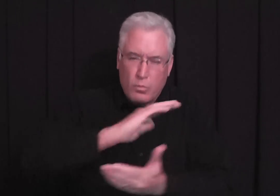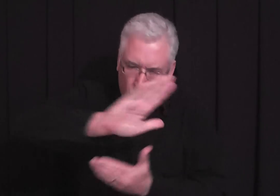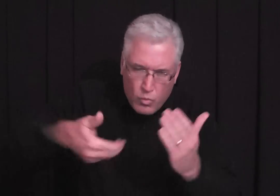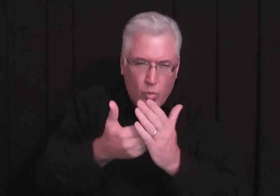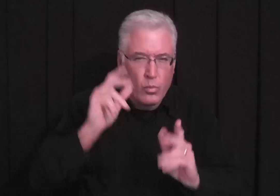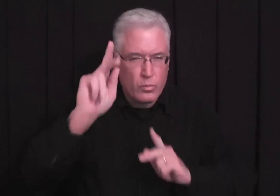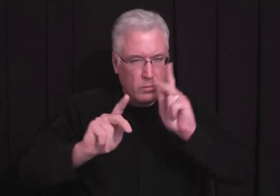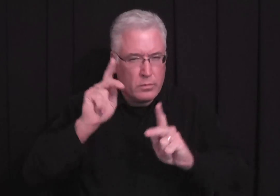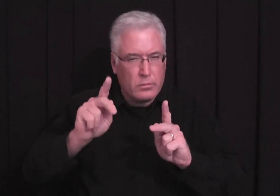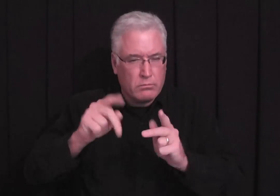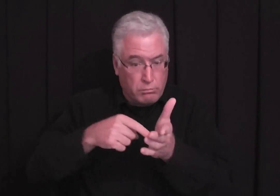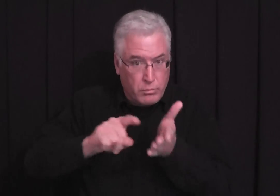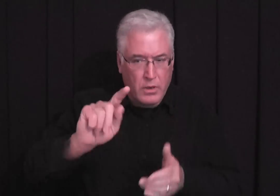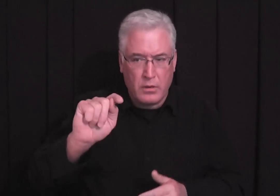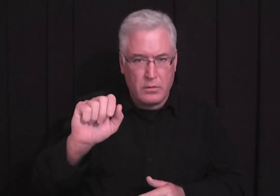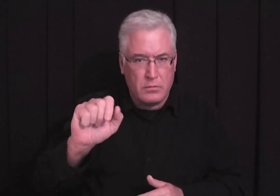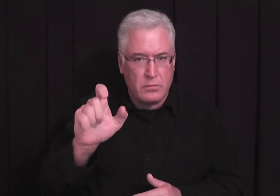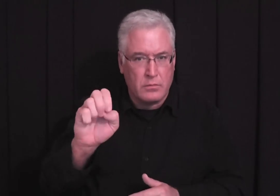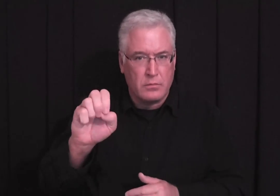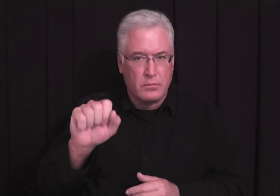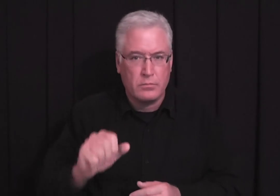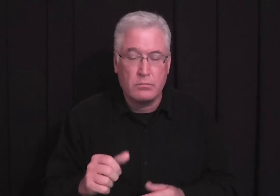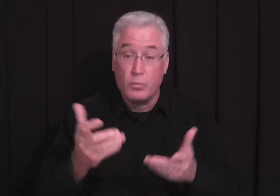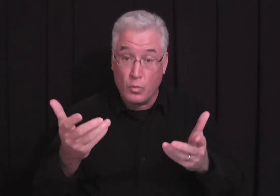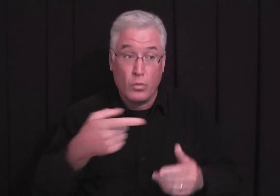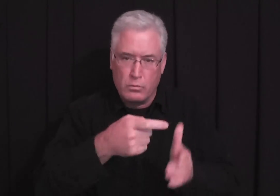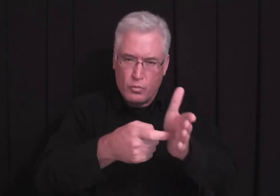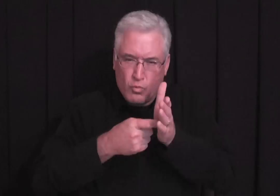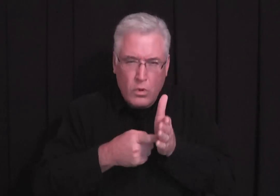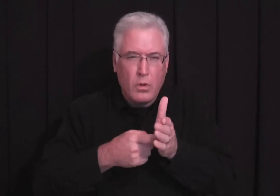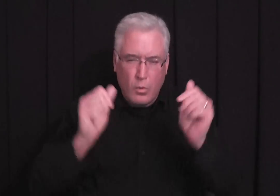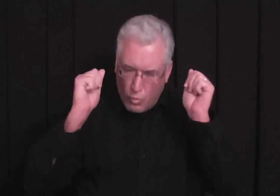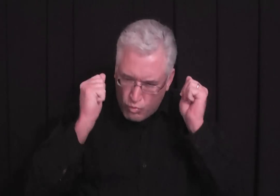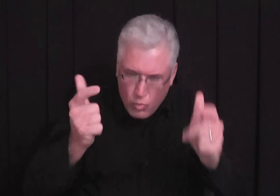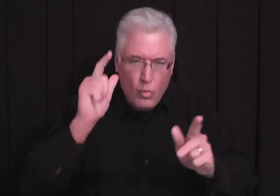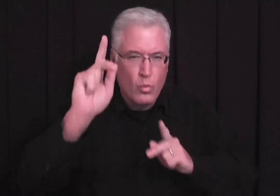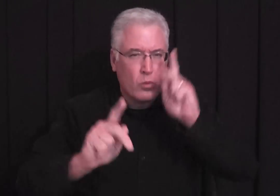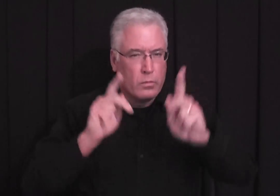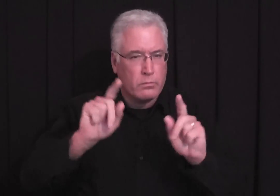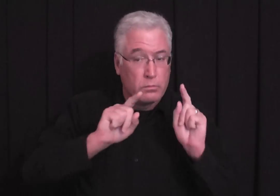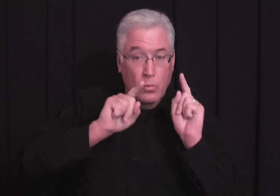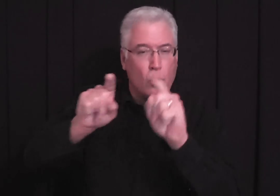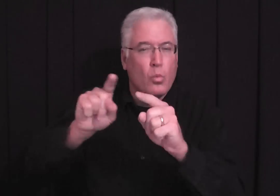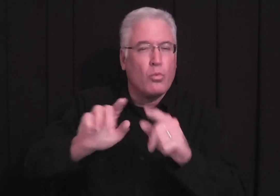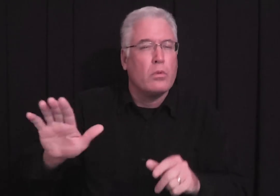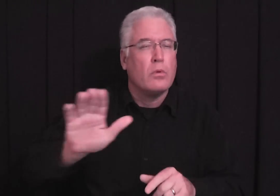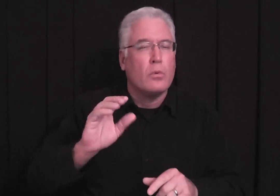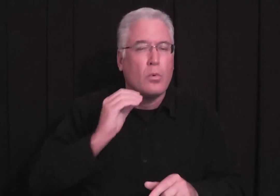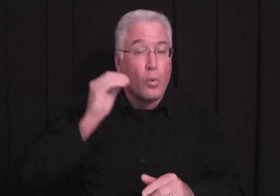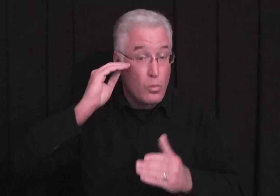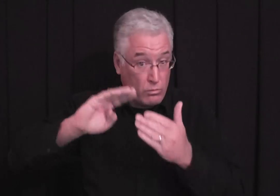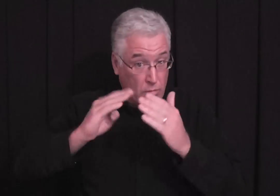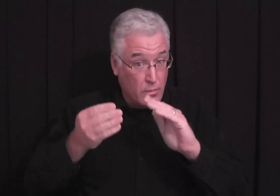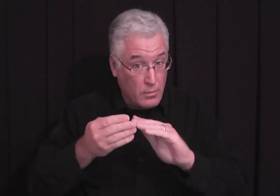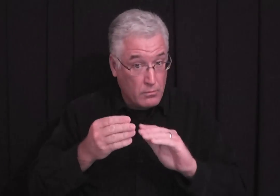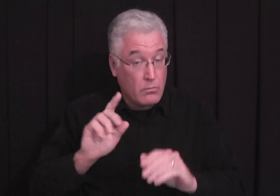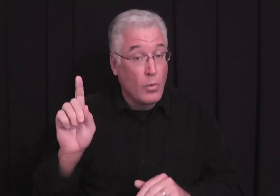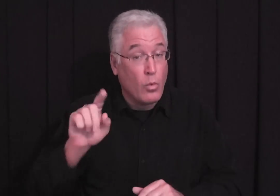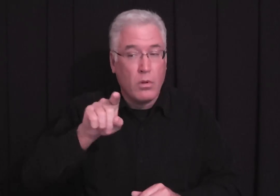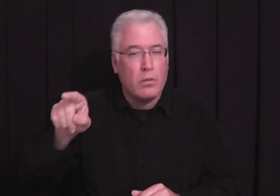So what he wanted to do is have all the people to take part in a census. He required that all people go into their hometown,